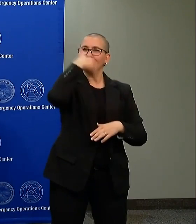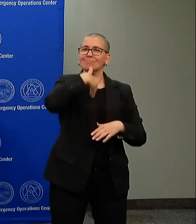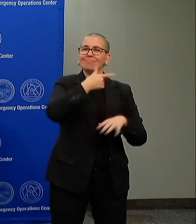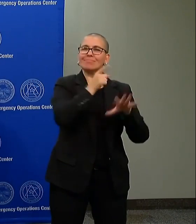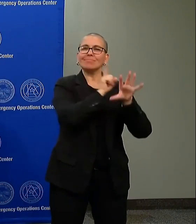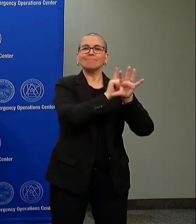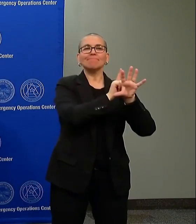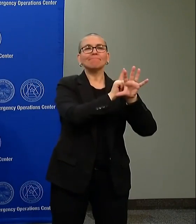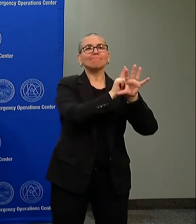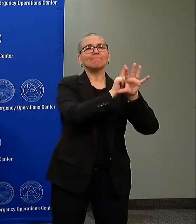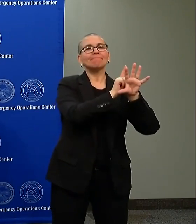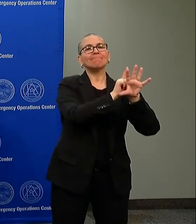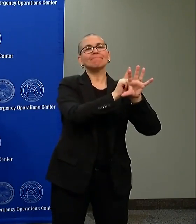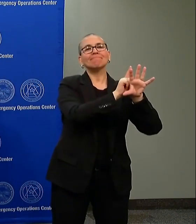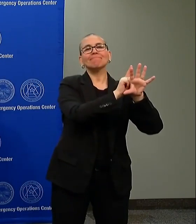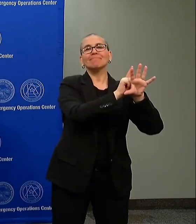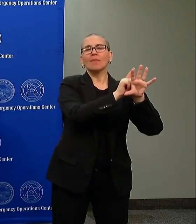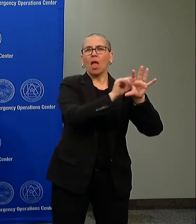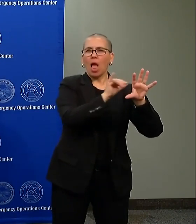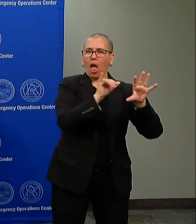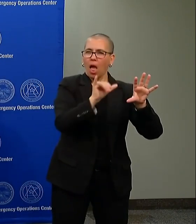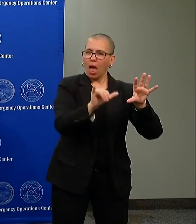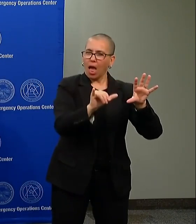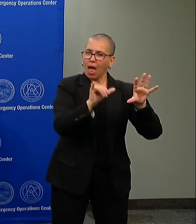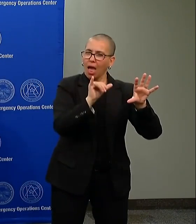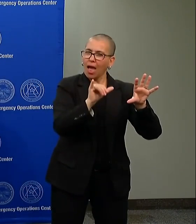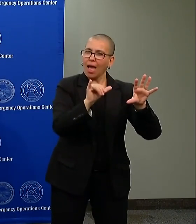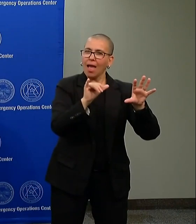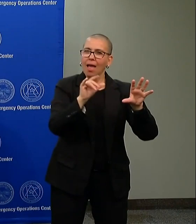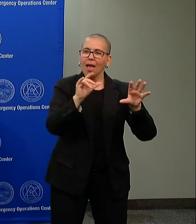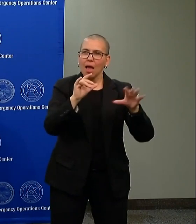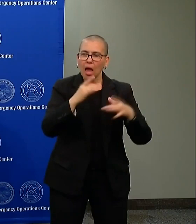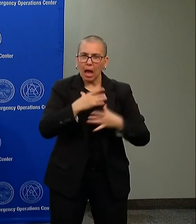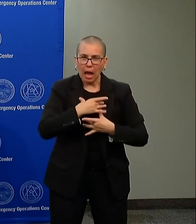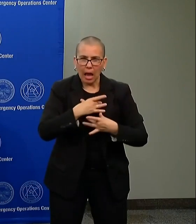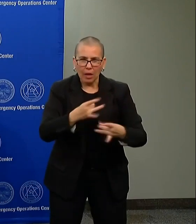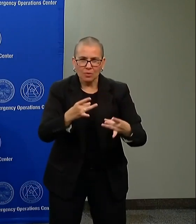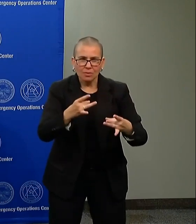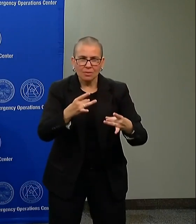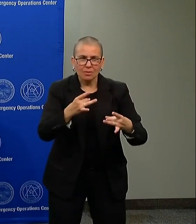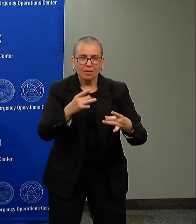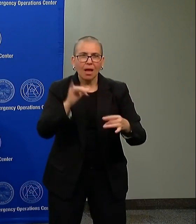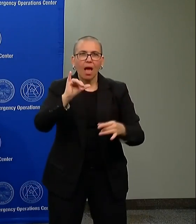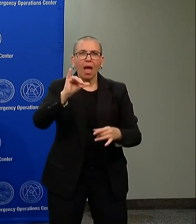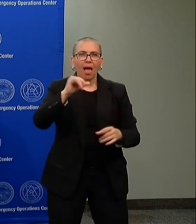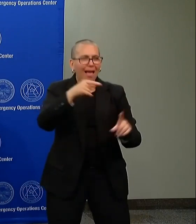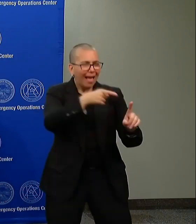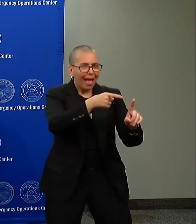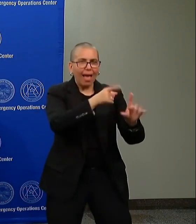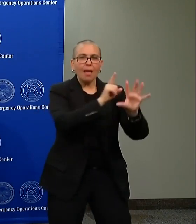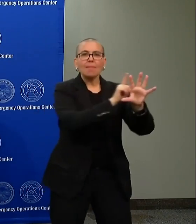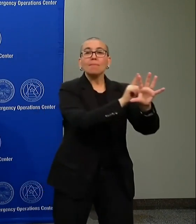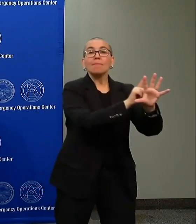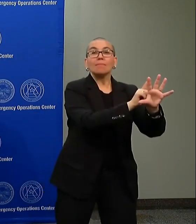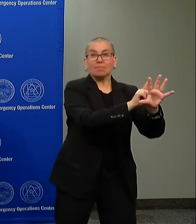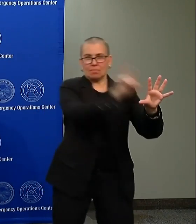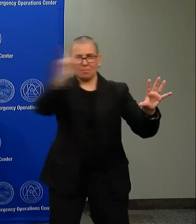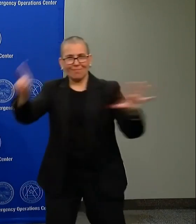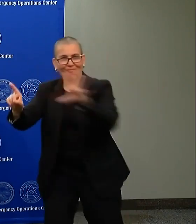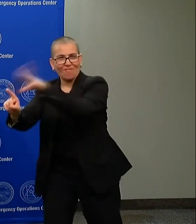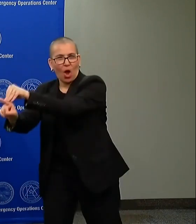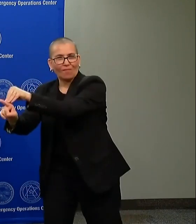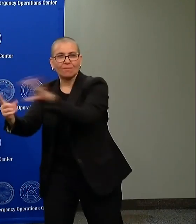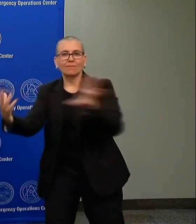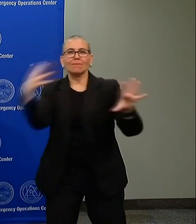saying, you know, the curfew didn't work to stop the incidents that happened last night. To be clear,